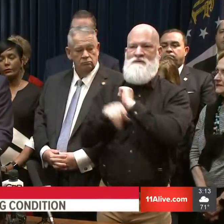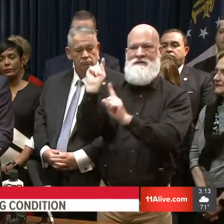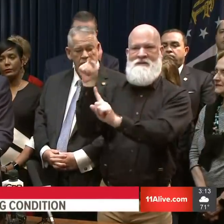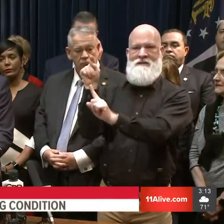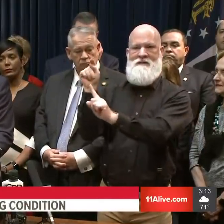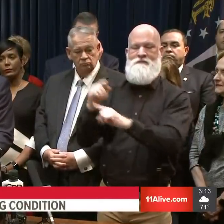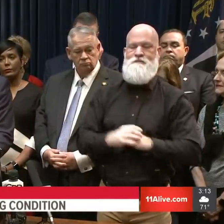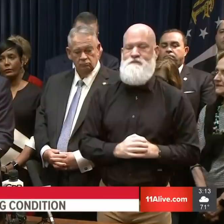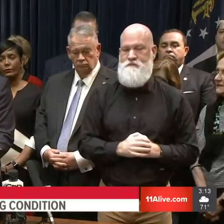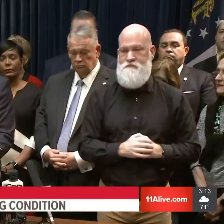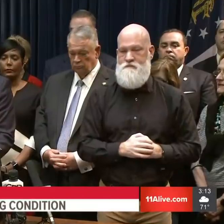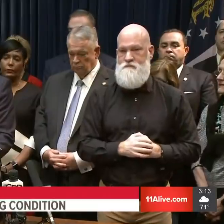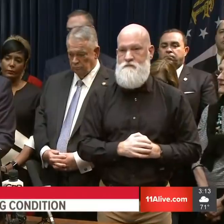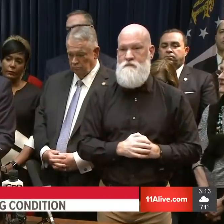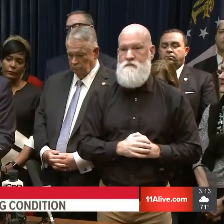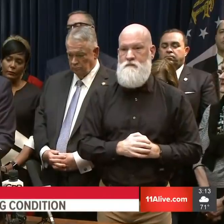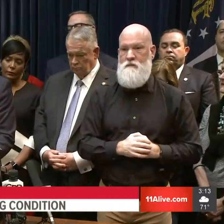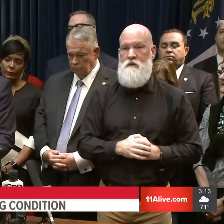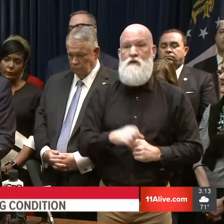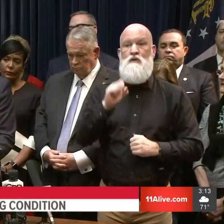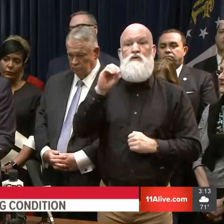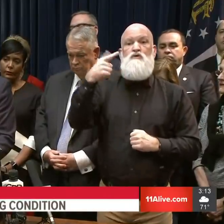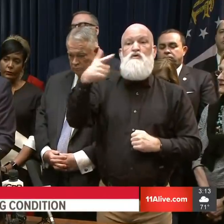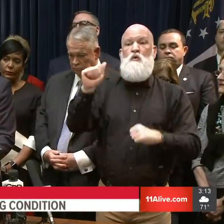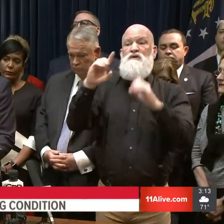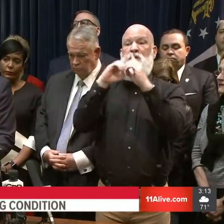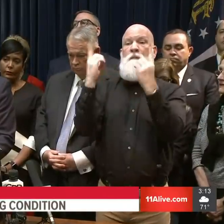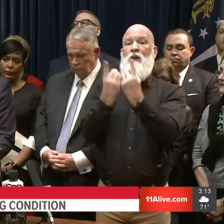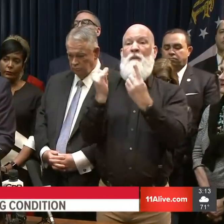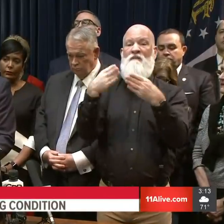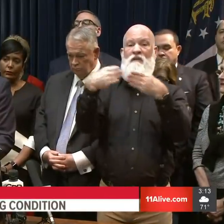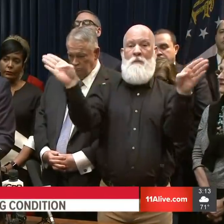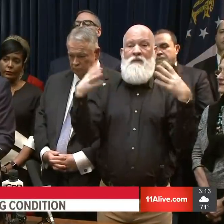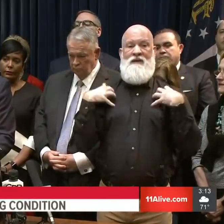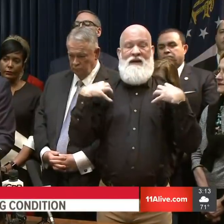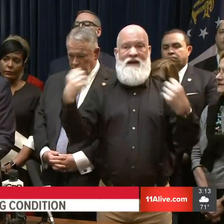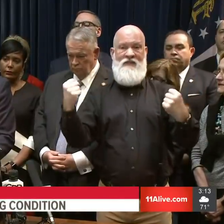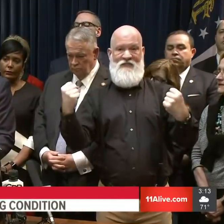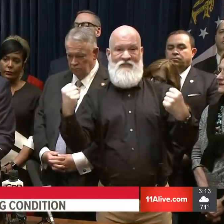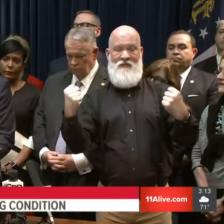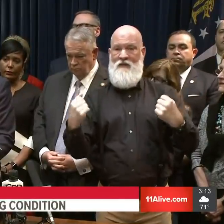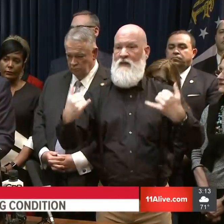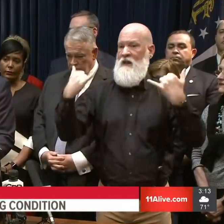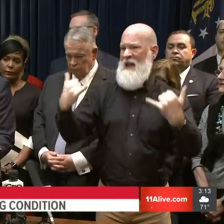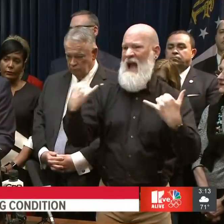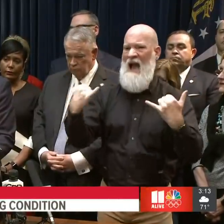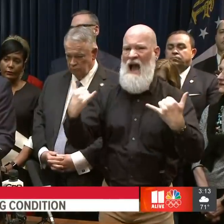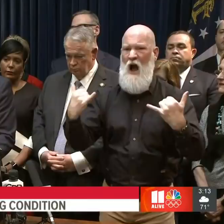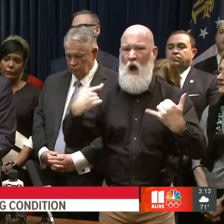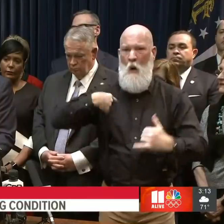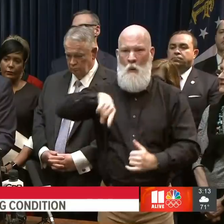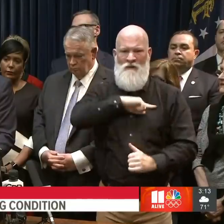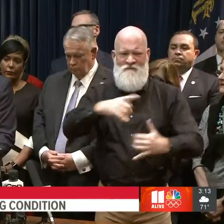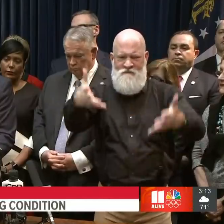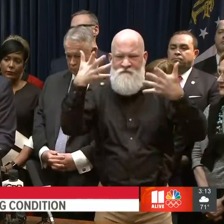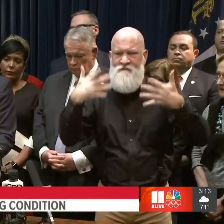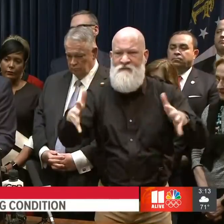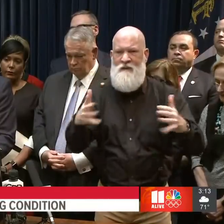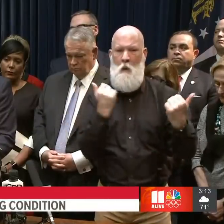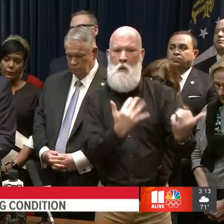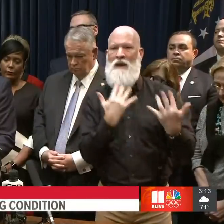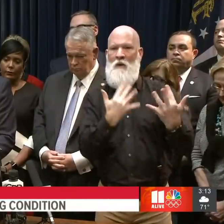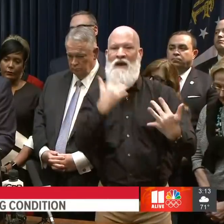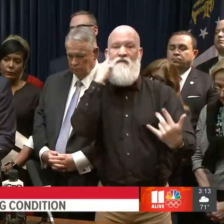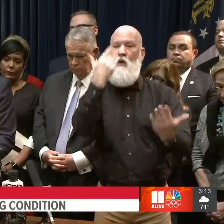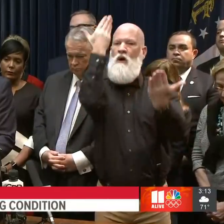The Georgia Department of Public Health is also awaiting confirmatory confirmatory. Confirmatory testing from the Centers